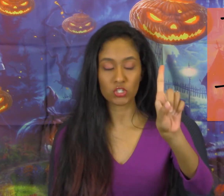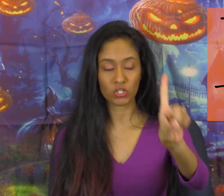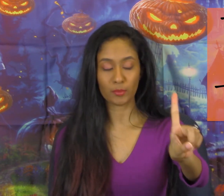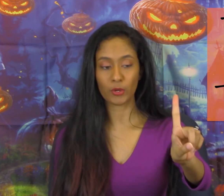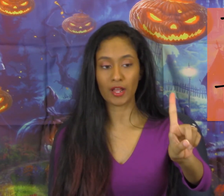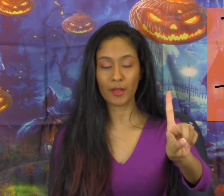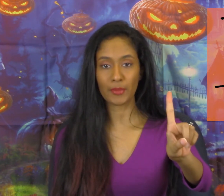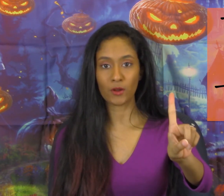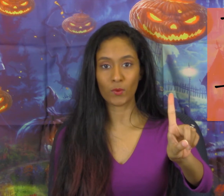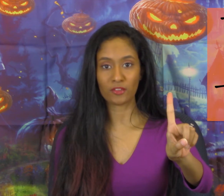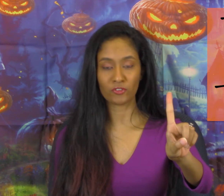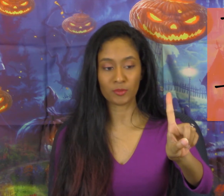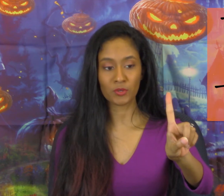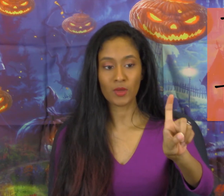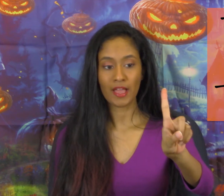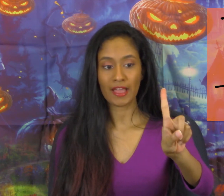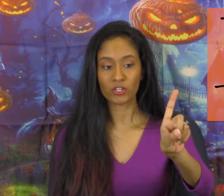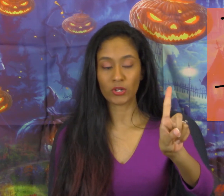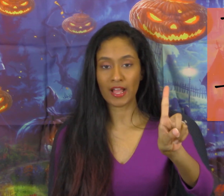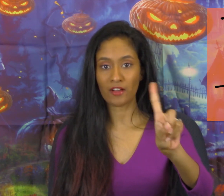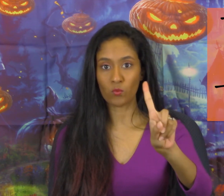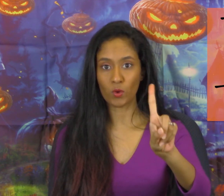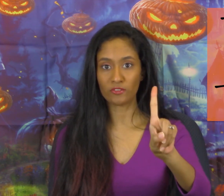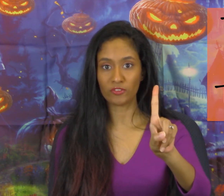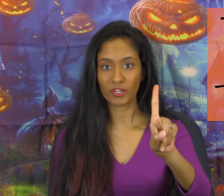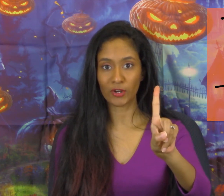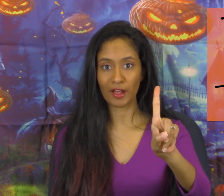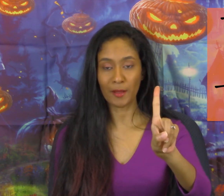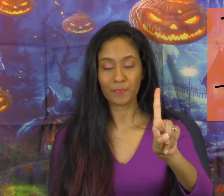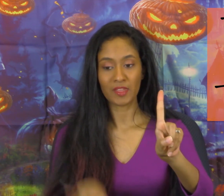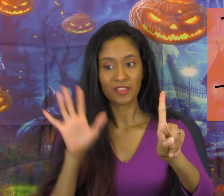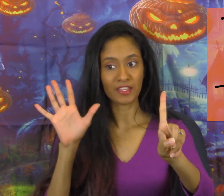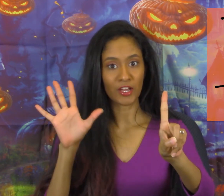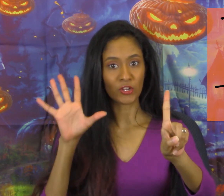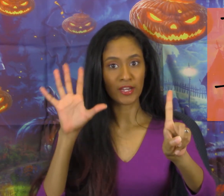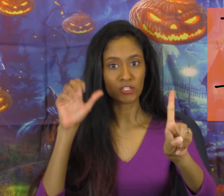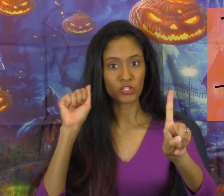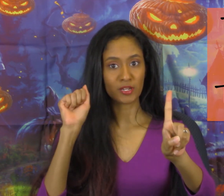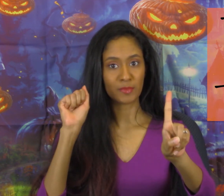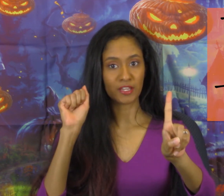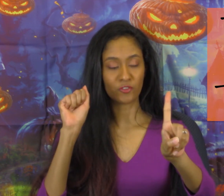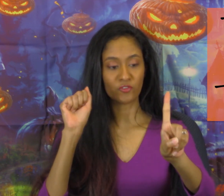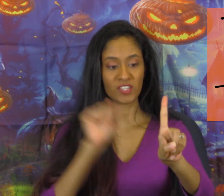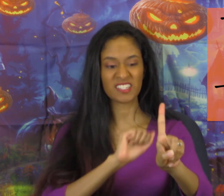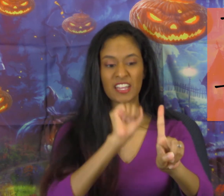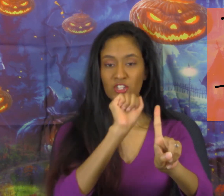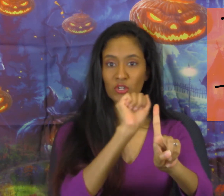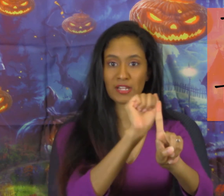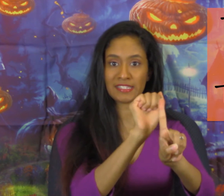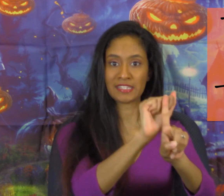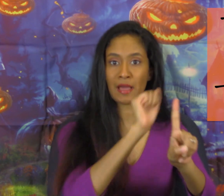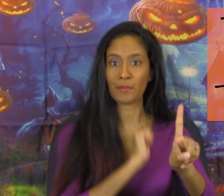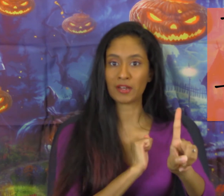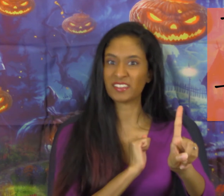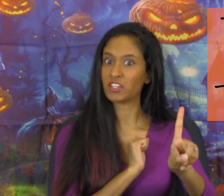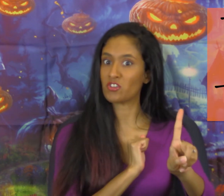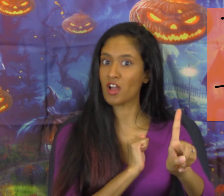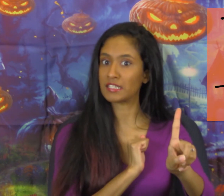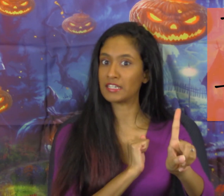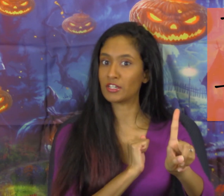you're going to put up and away from you and you're going to have one finger up the other hand you're going to make a fist and you're going to tap on it like you're knocking on